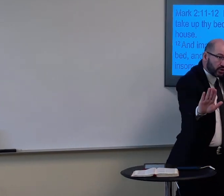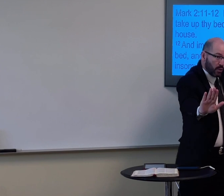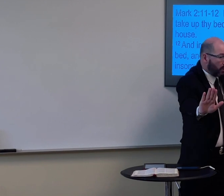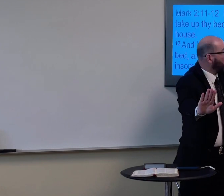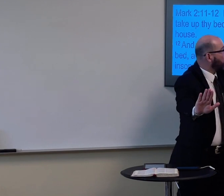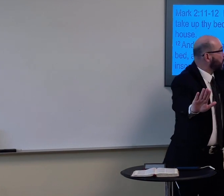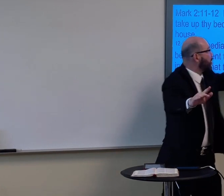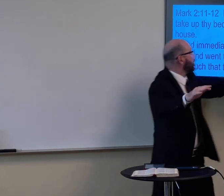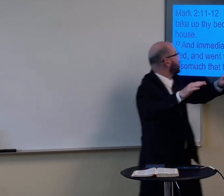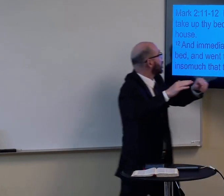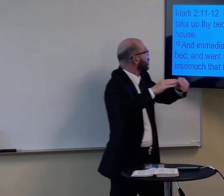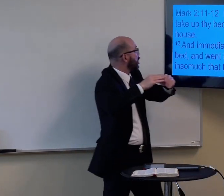house.